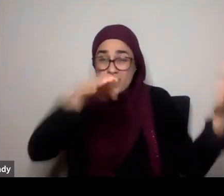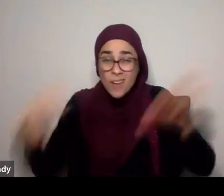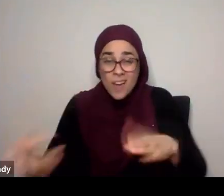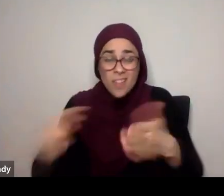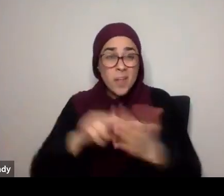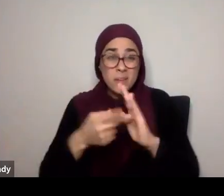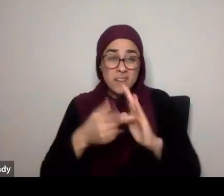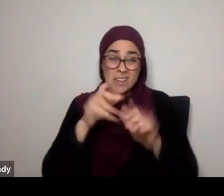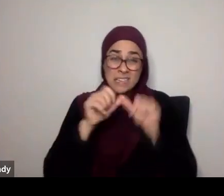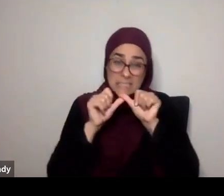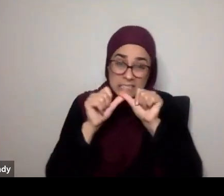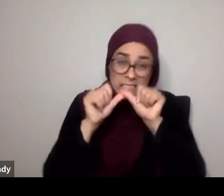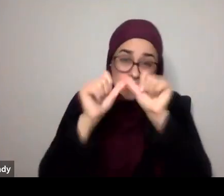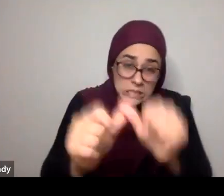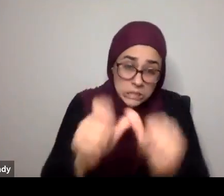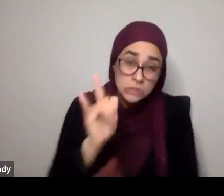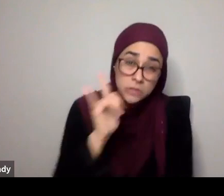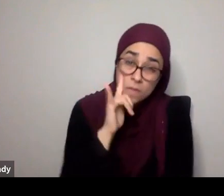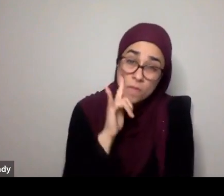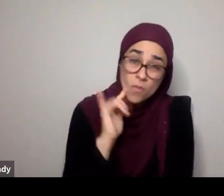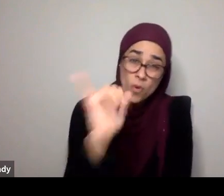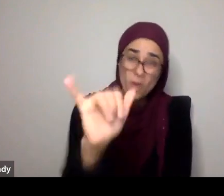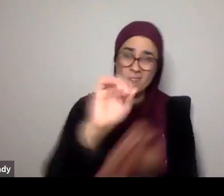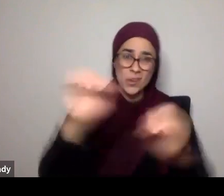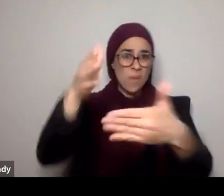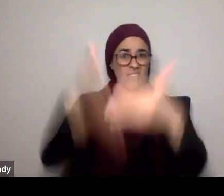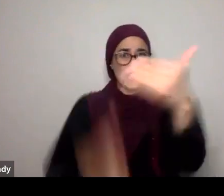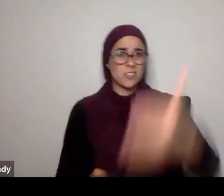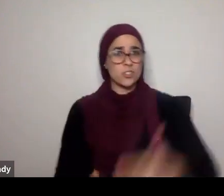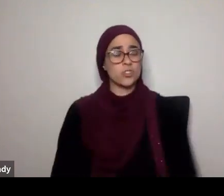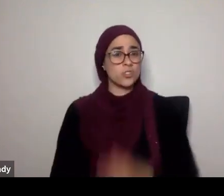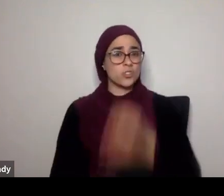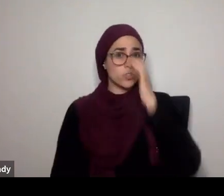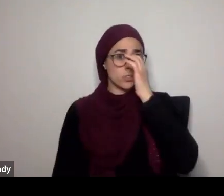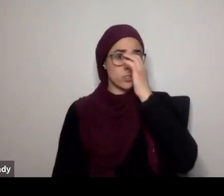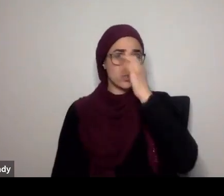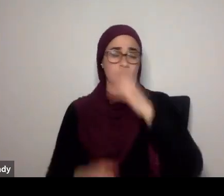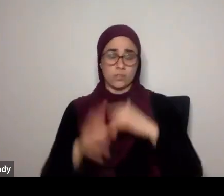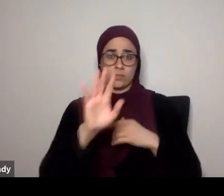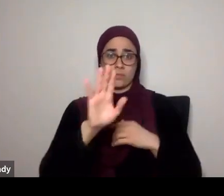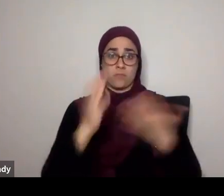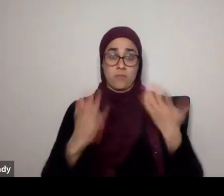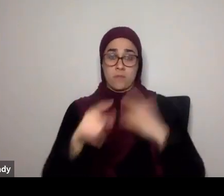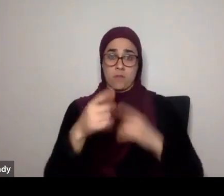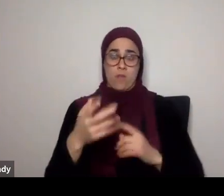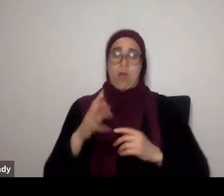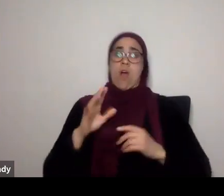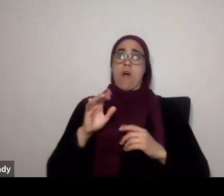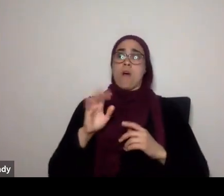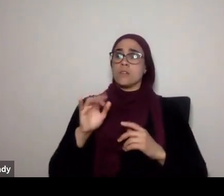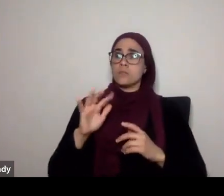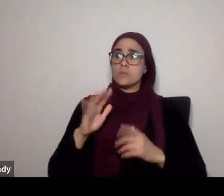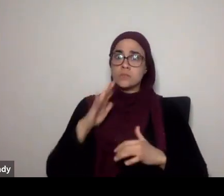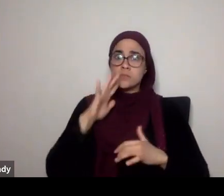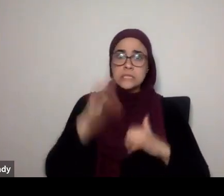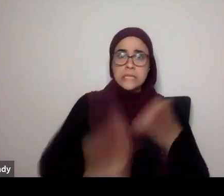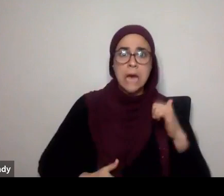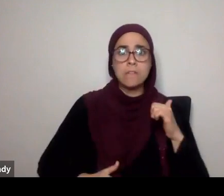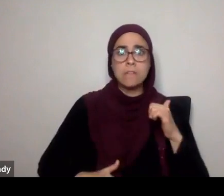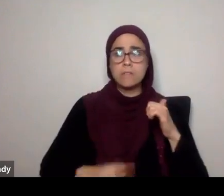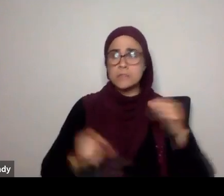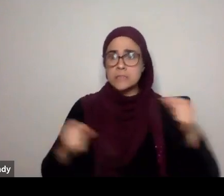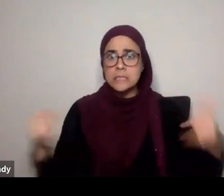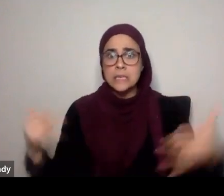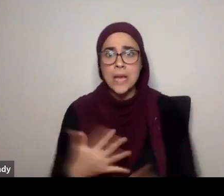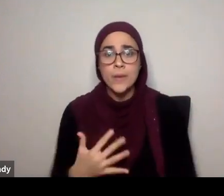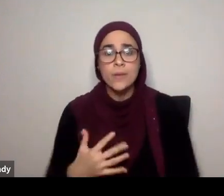now remember, this may sound very what, this may sound very harsh, and very horrific, and of course, that is done,